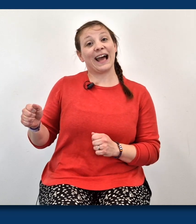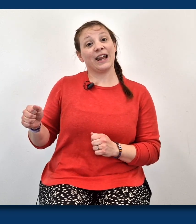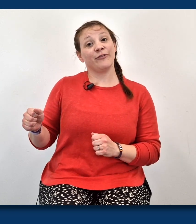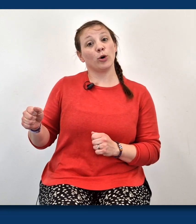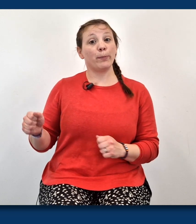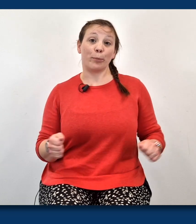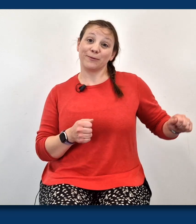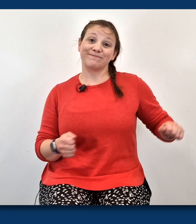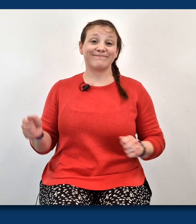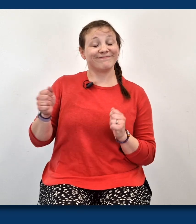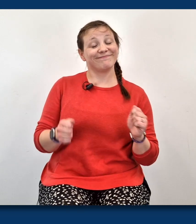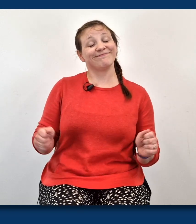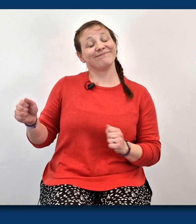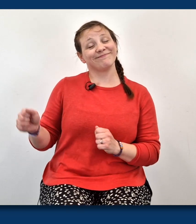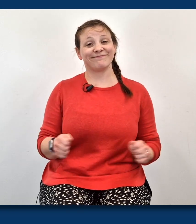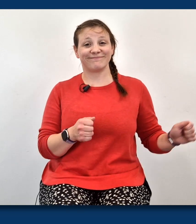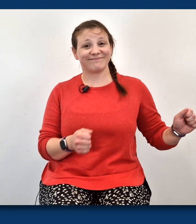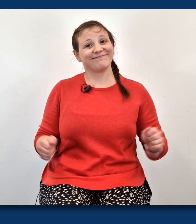And for bop.